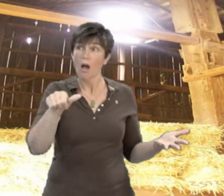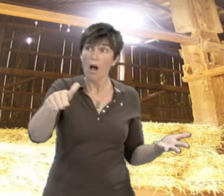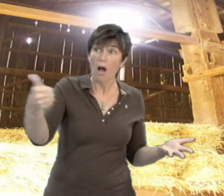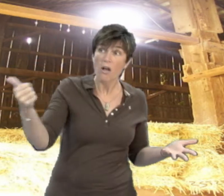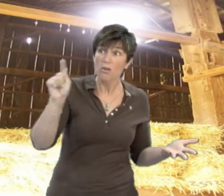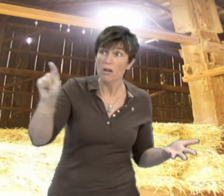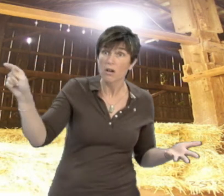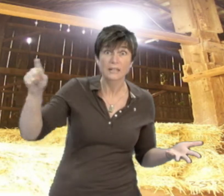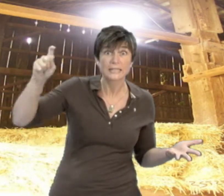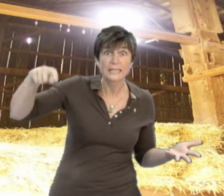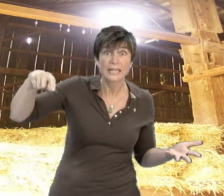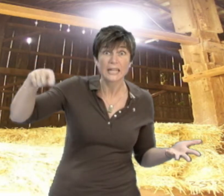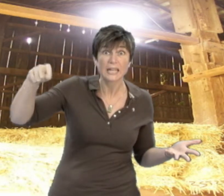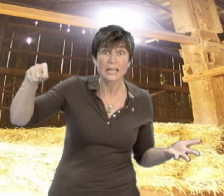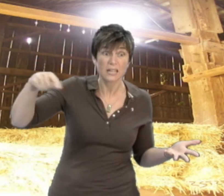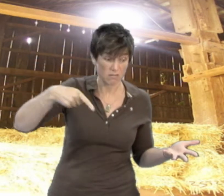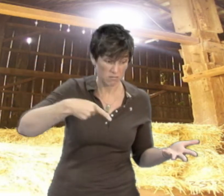and others are in need,